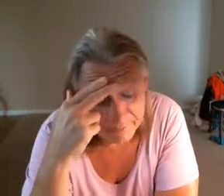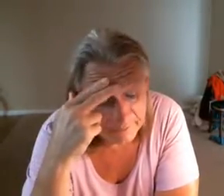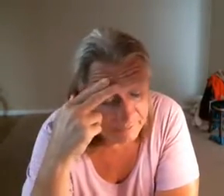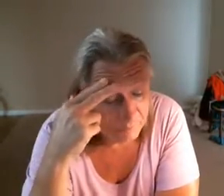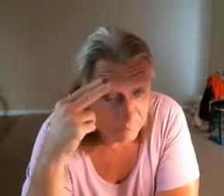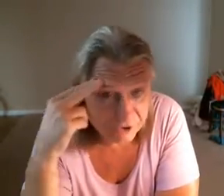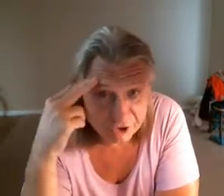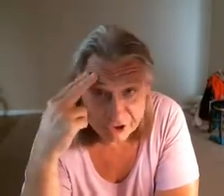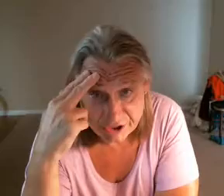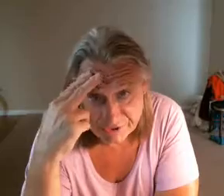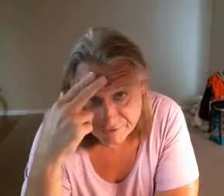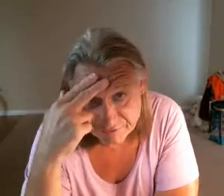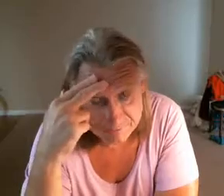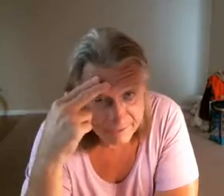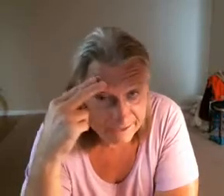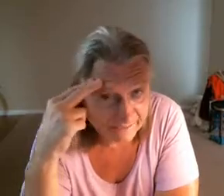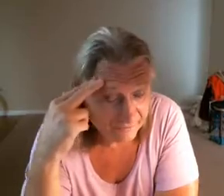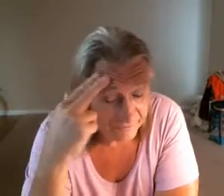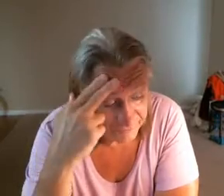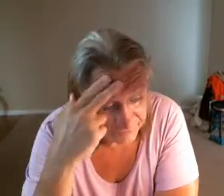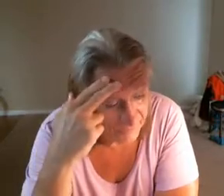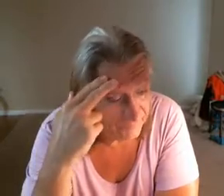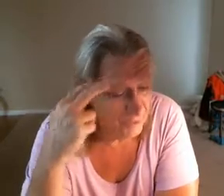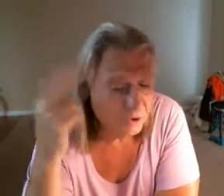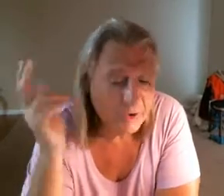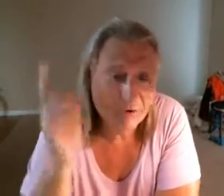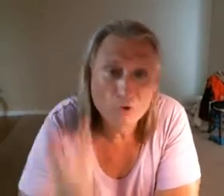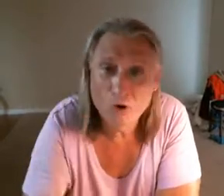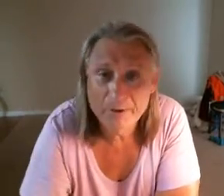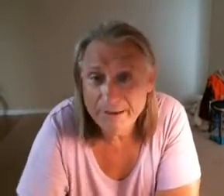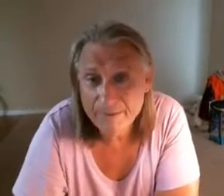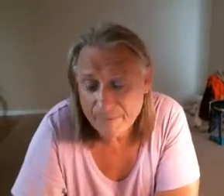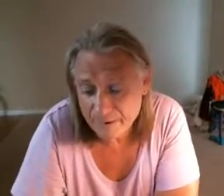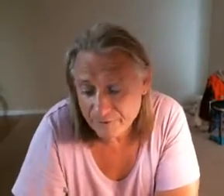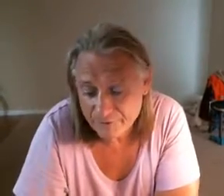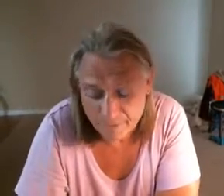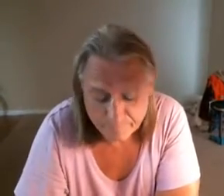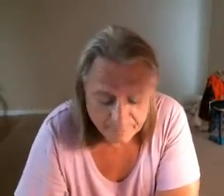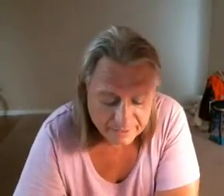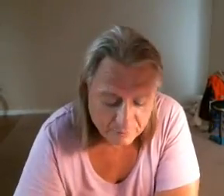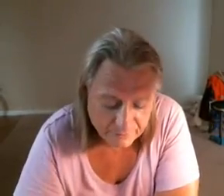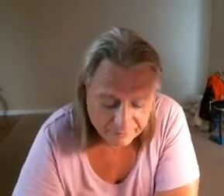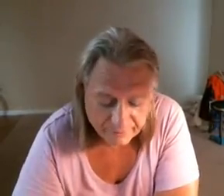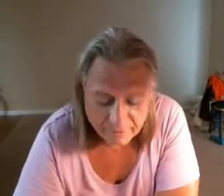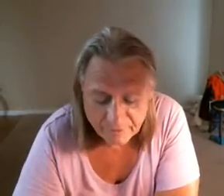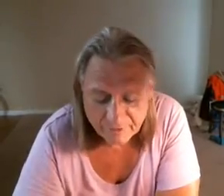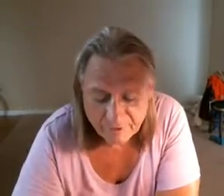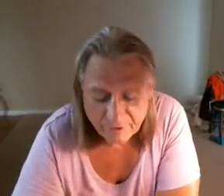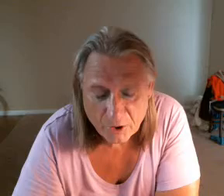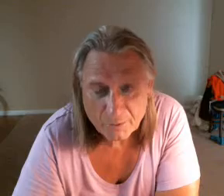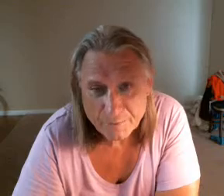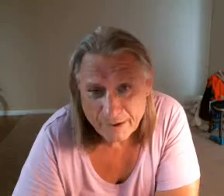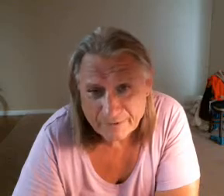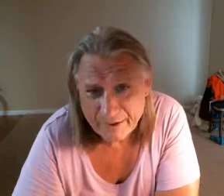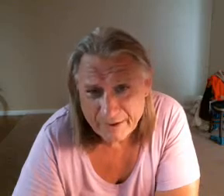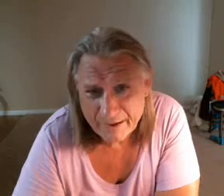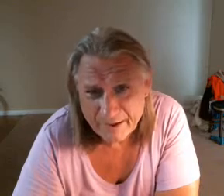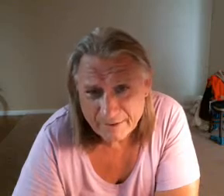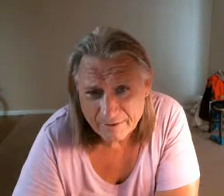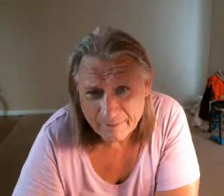with cheese and eggs and stuff so you know I don't normally eat that stuff. But anyways so the fact that I had like